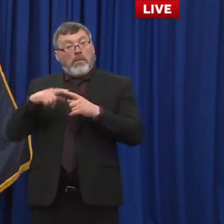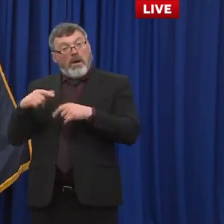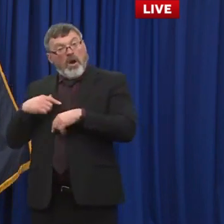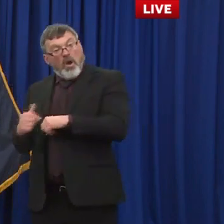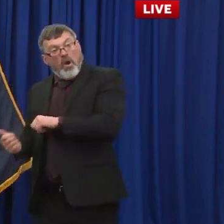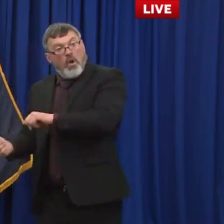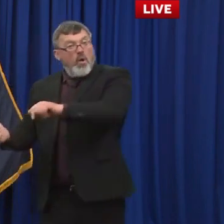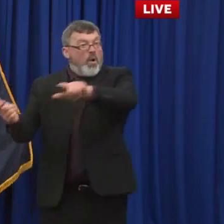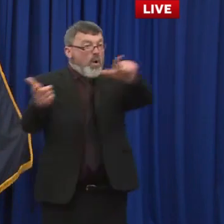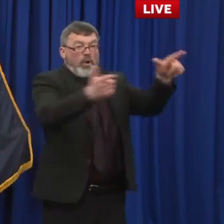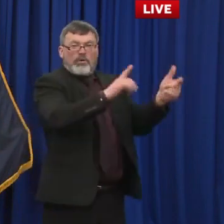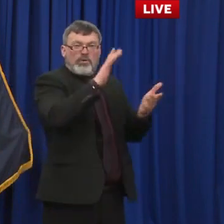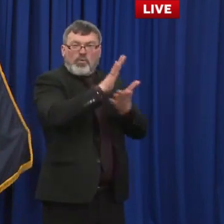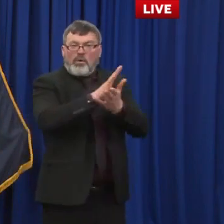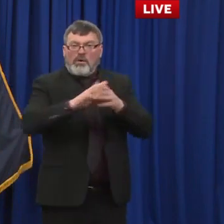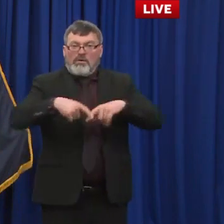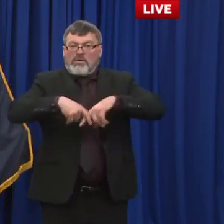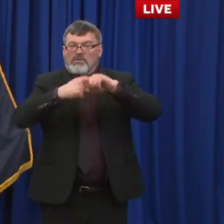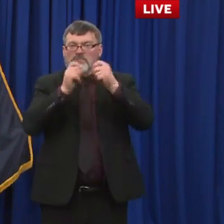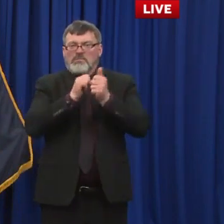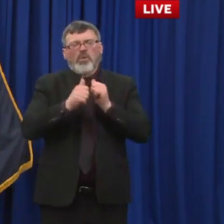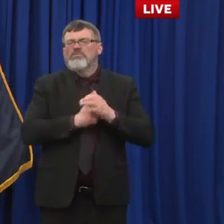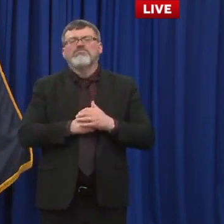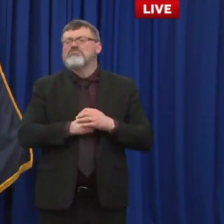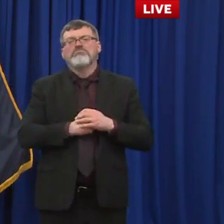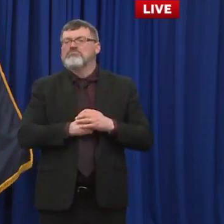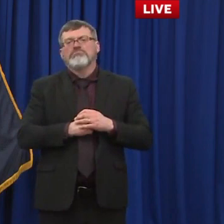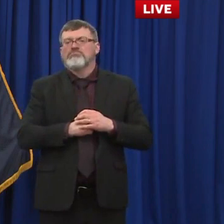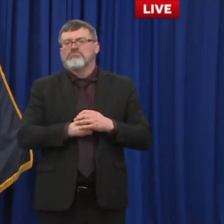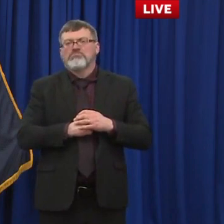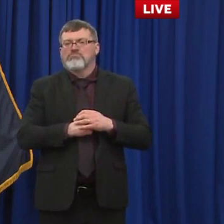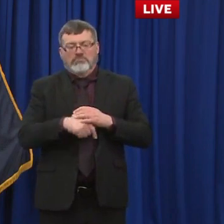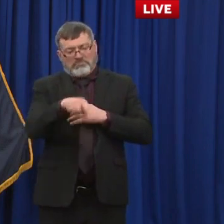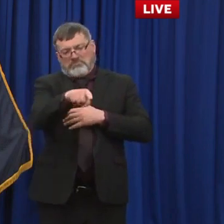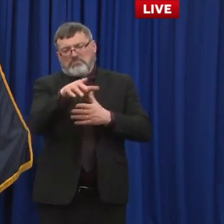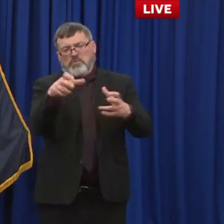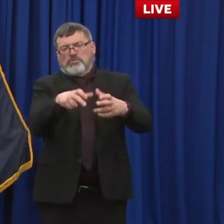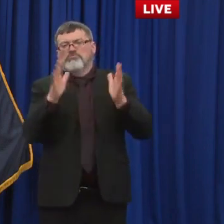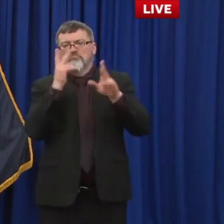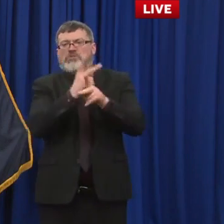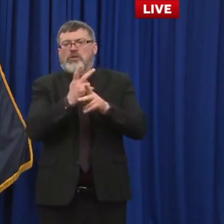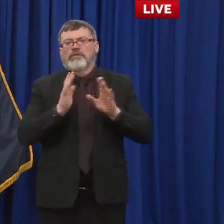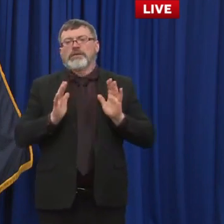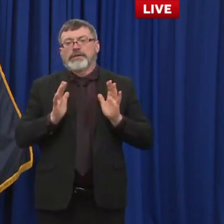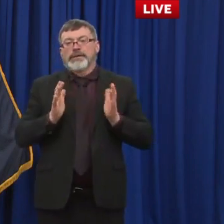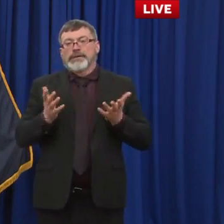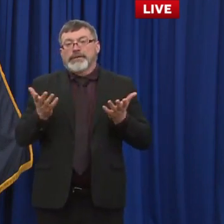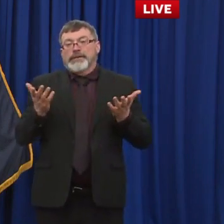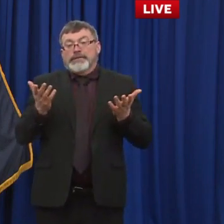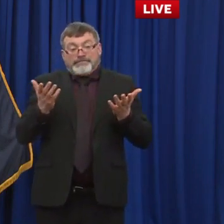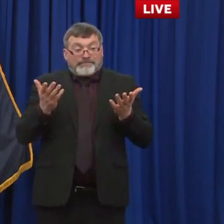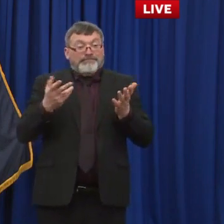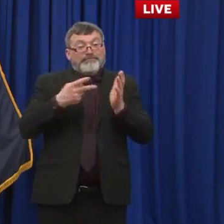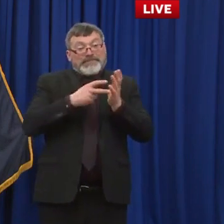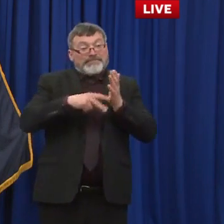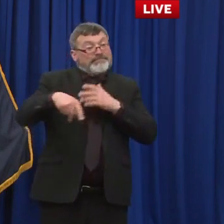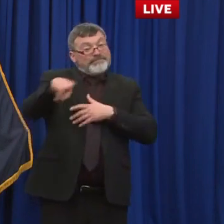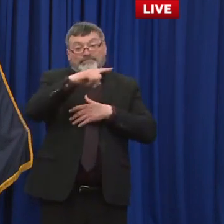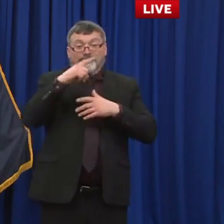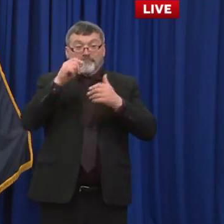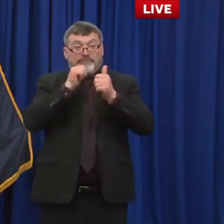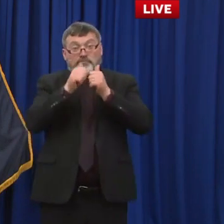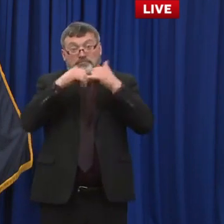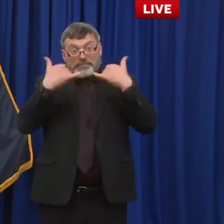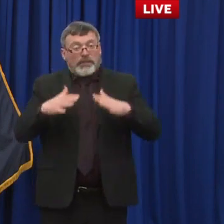you know kids whether sometimes it means kids might have to practice with mass or all you know that sort of thing but no we we wouldn't tell that everyone